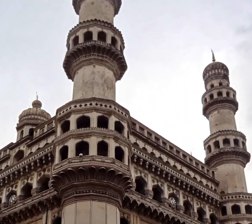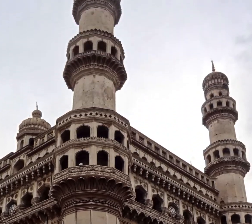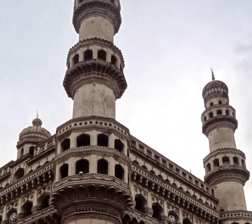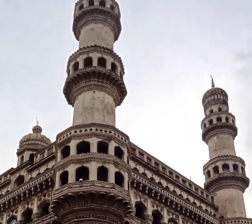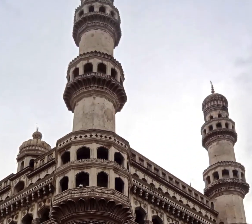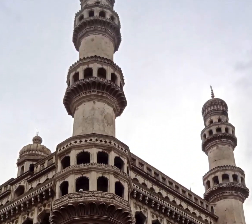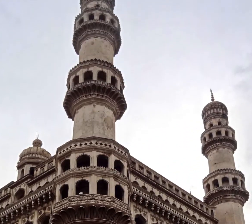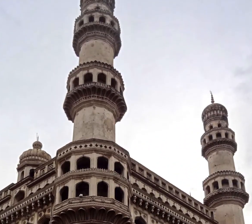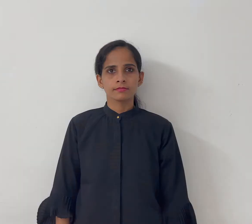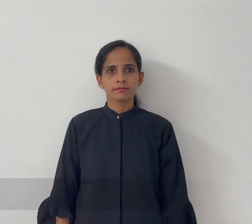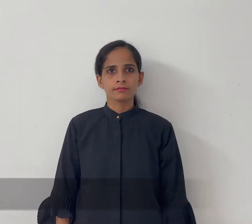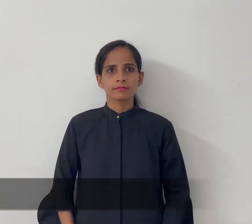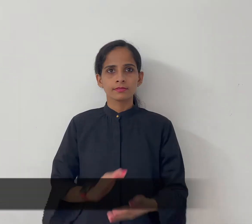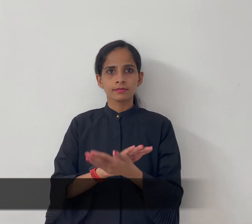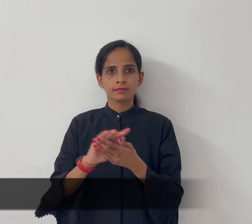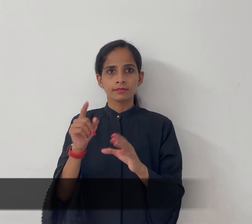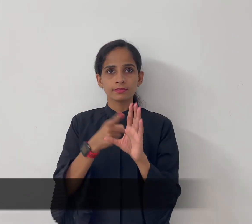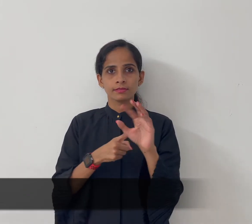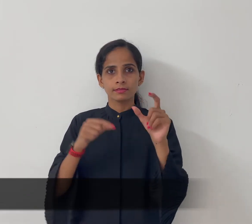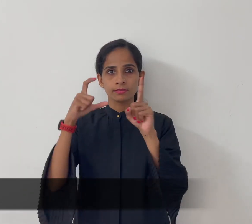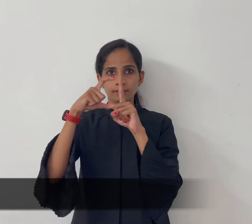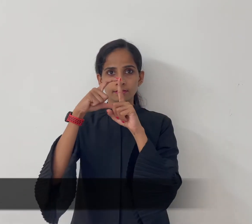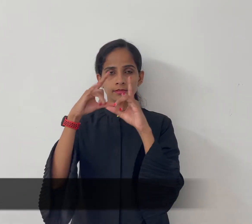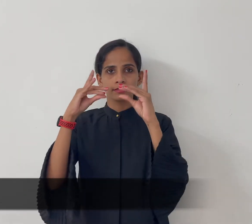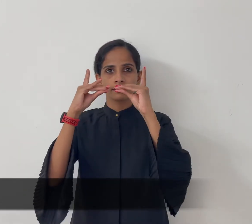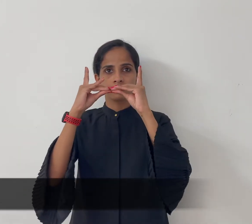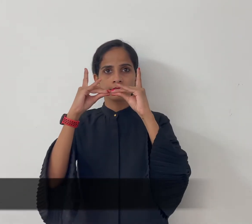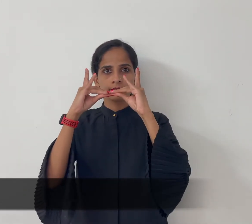Char Minar Hyderabad